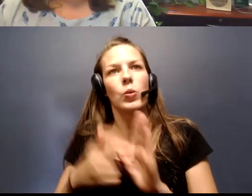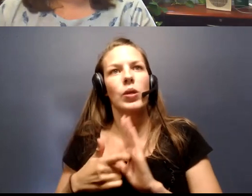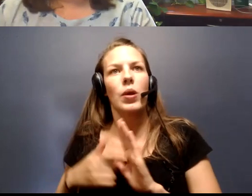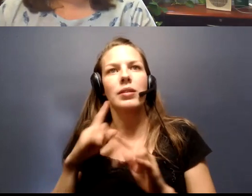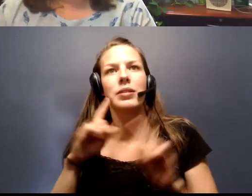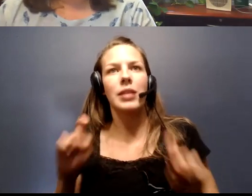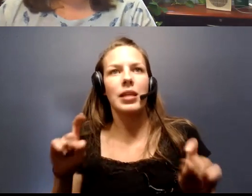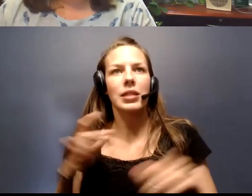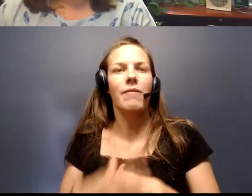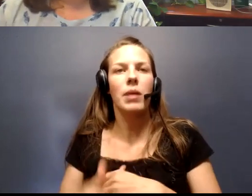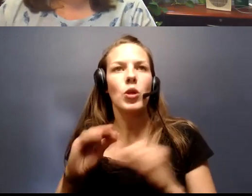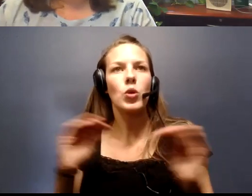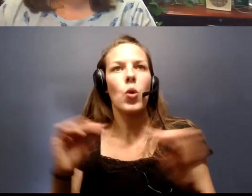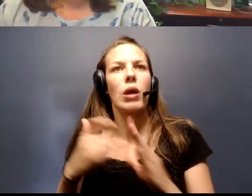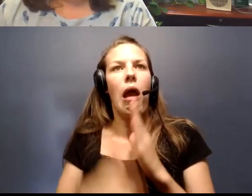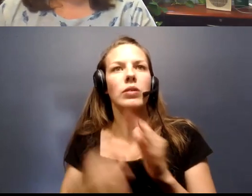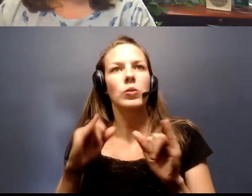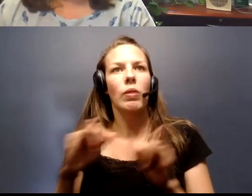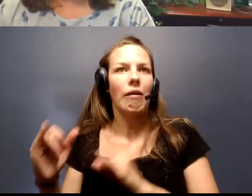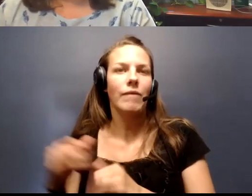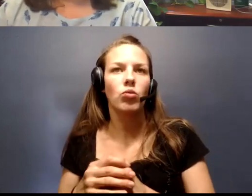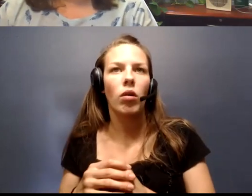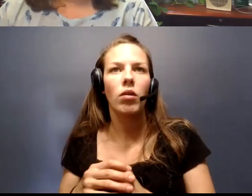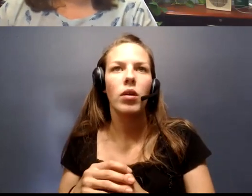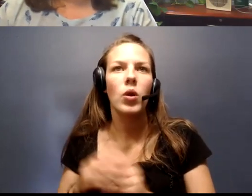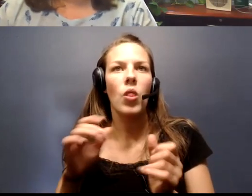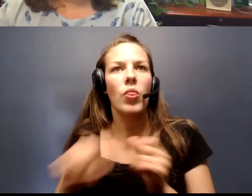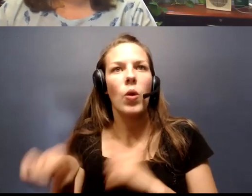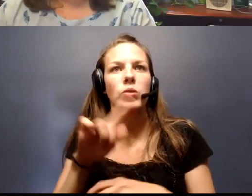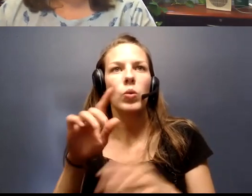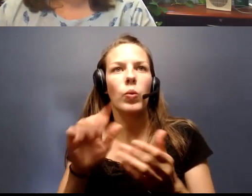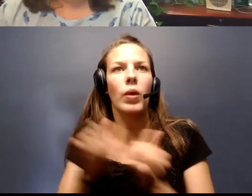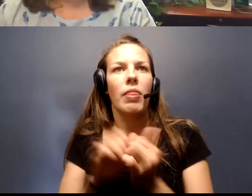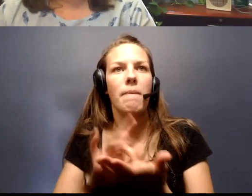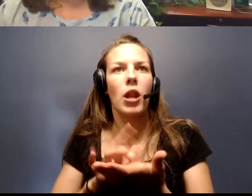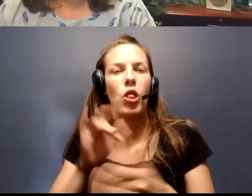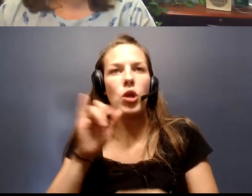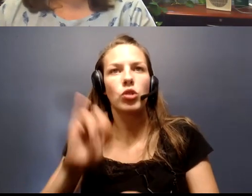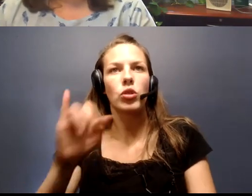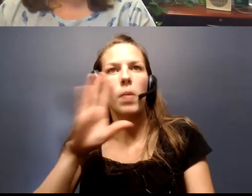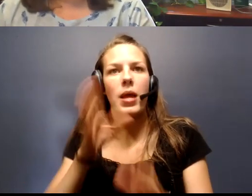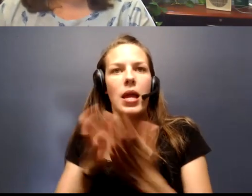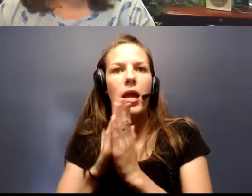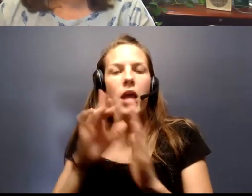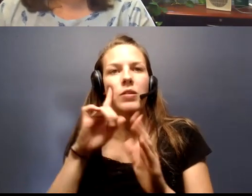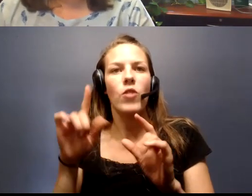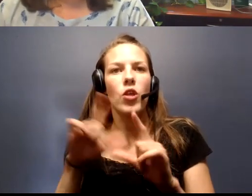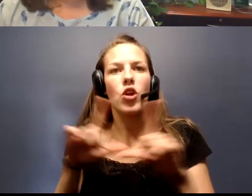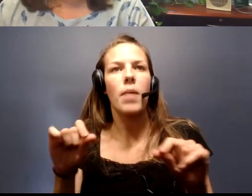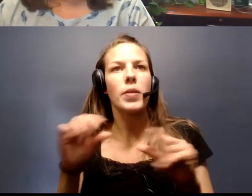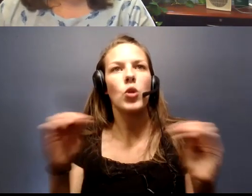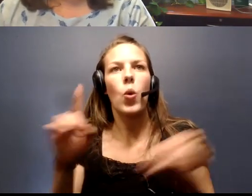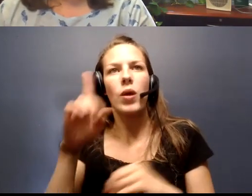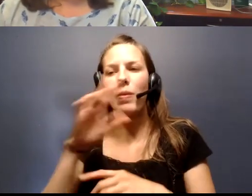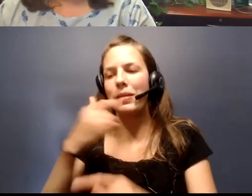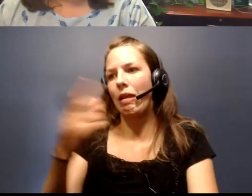is available at no cost to the individual, but those with medical insurance will be asked for their car, but no one will be turned